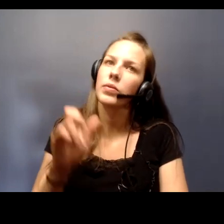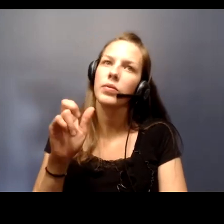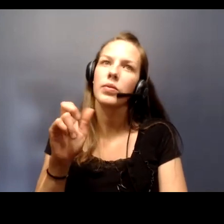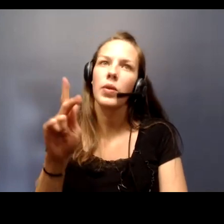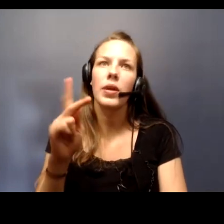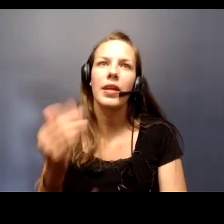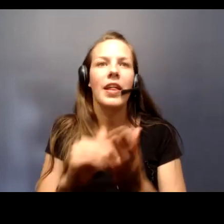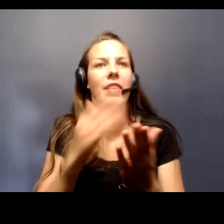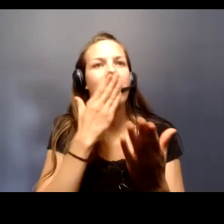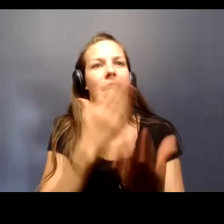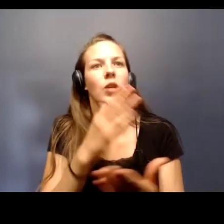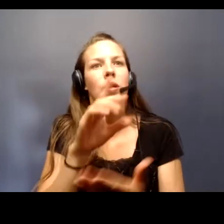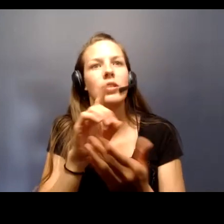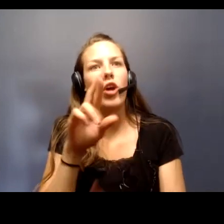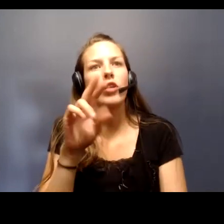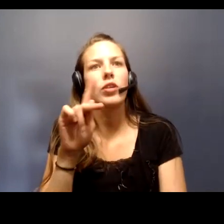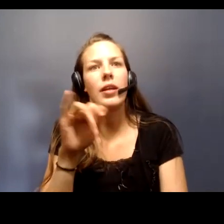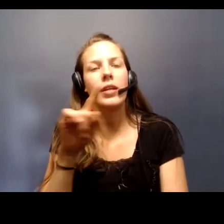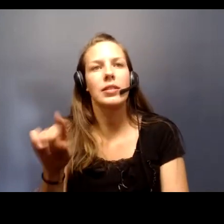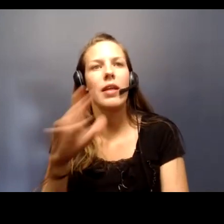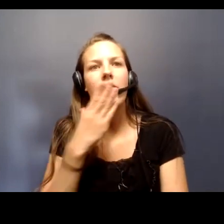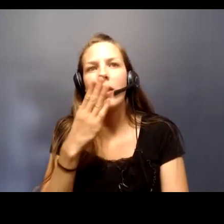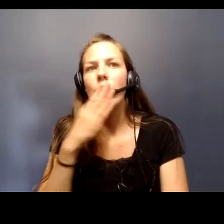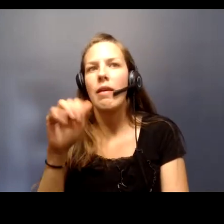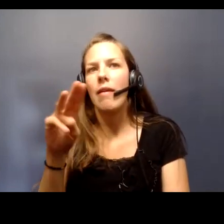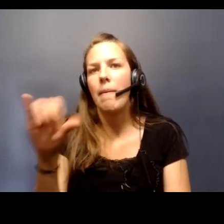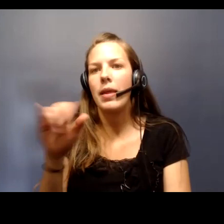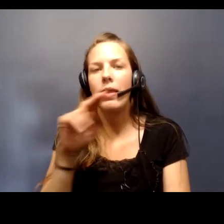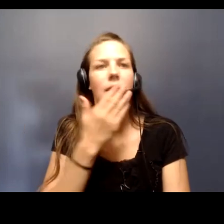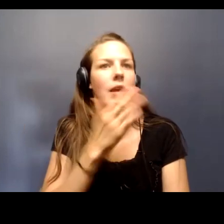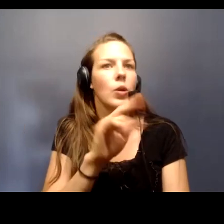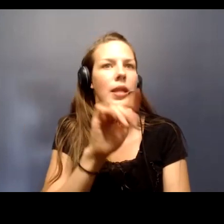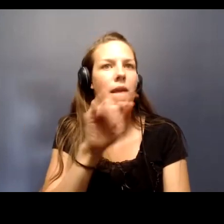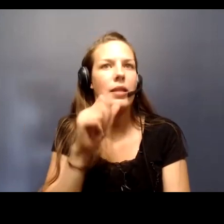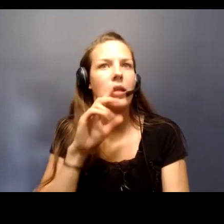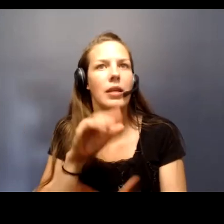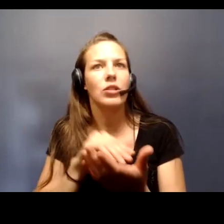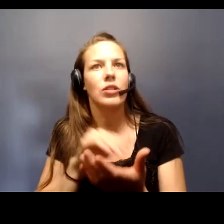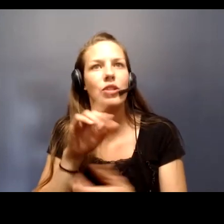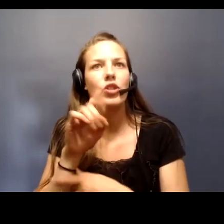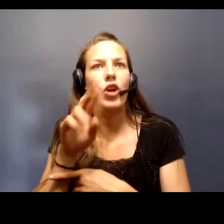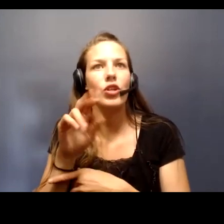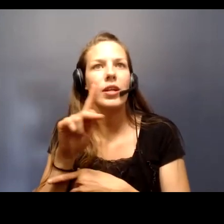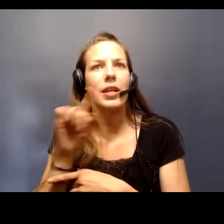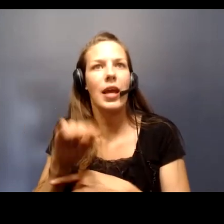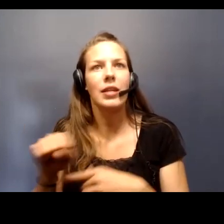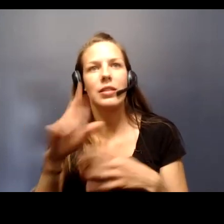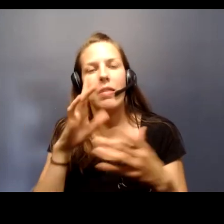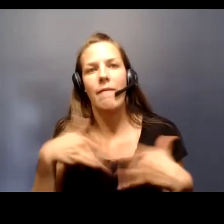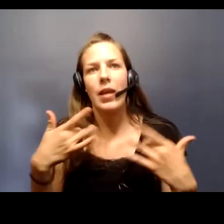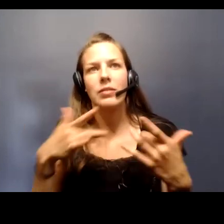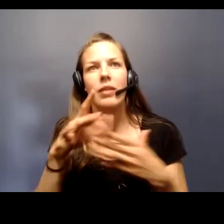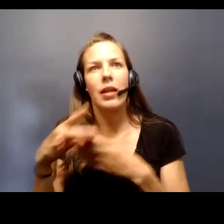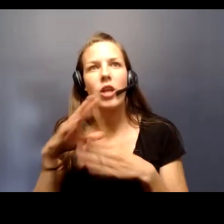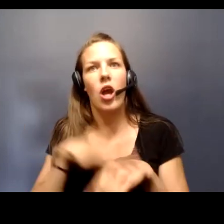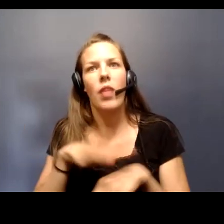Again, Dr. Katz, thank you for your time. Thank you, Amy, as well as Nita. Dr. Katz, the mass gathering and events guidance that you mentioned is on